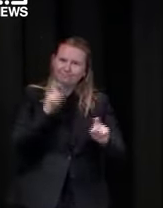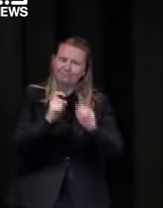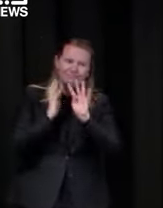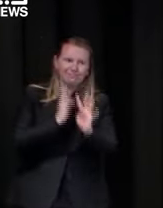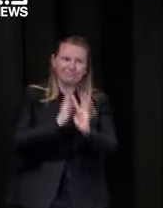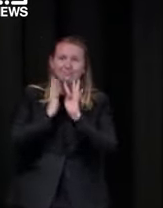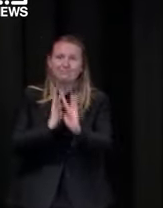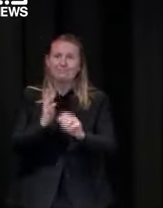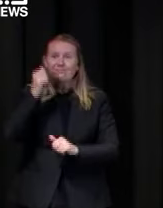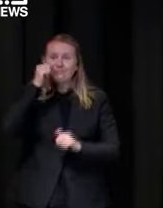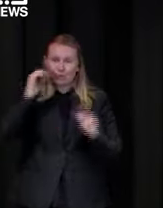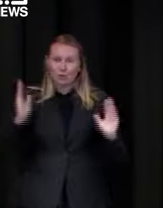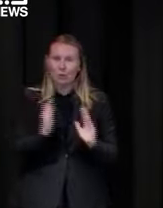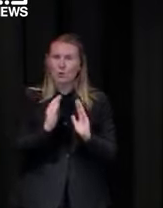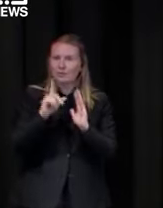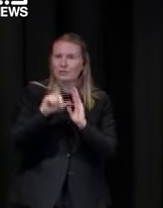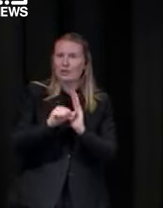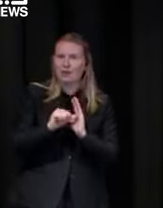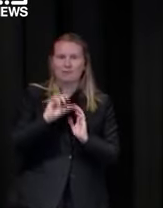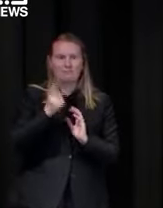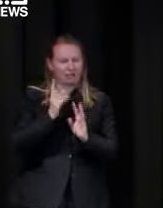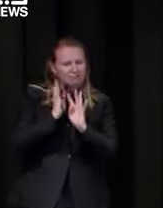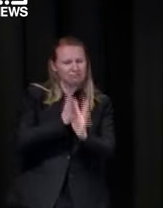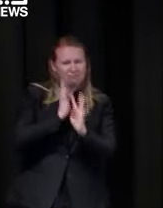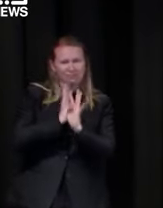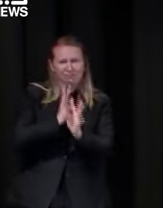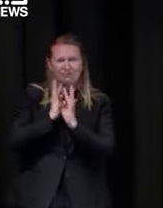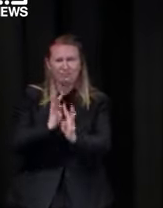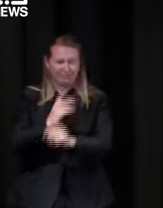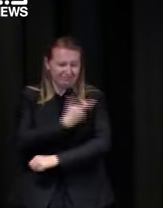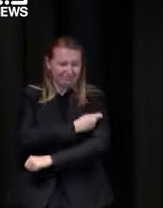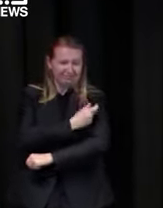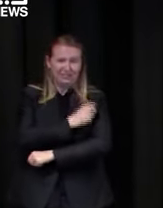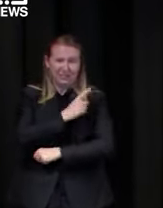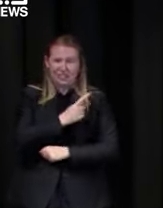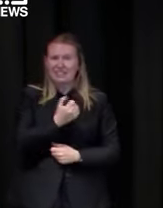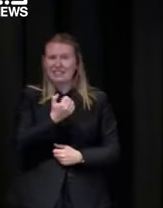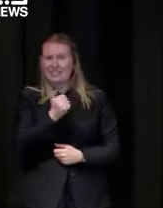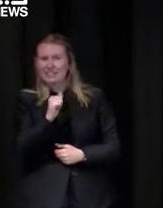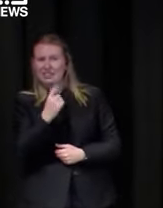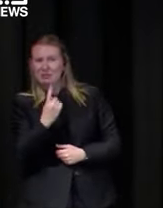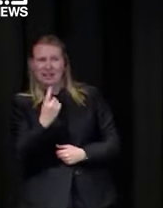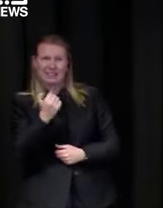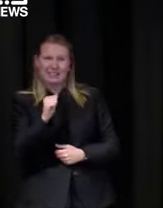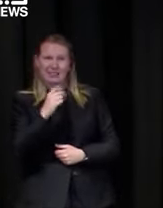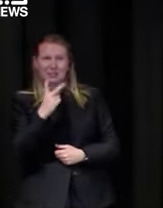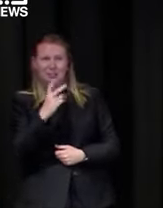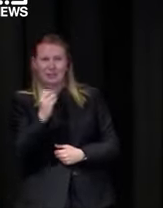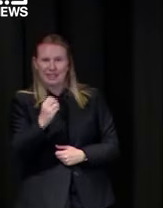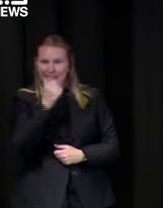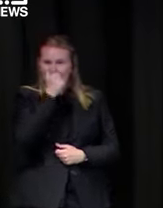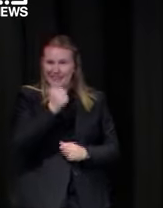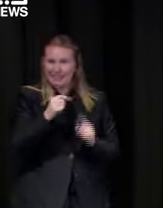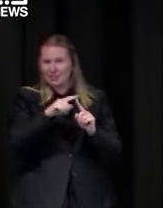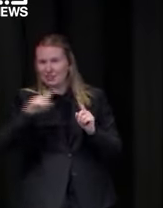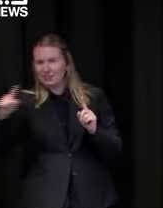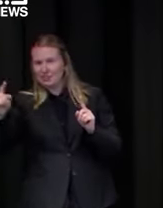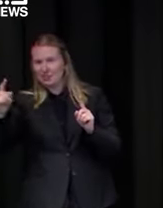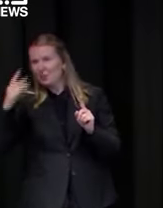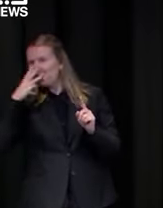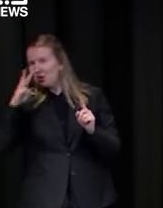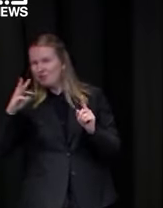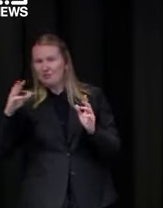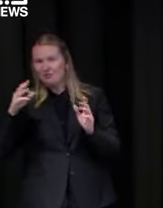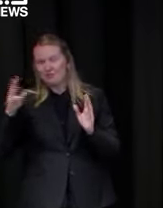period has been so 31 of 12 to 15 year olds already first dose vaccinated 61 62 of 16 to 30 year olds already first dose